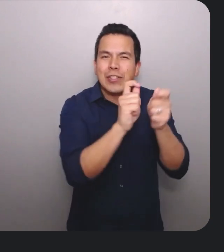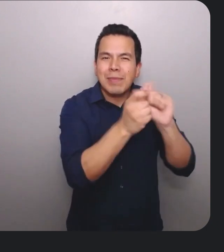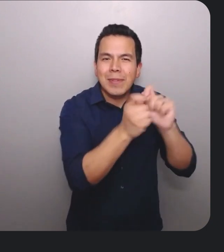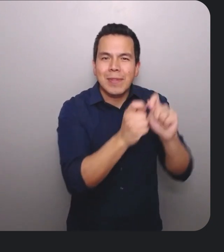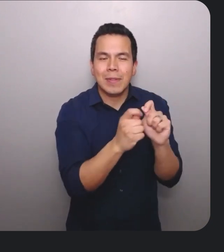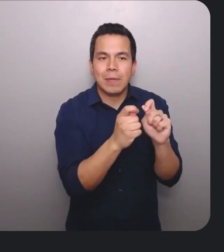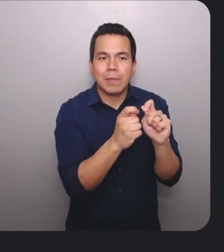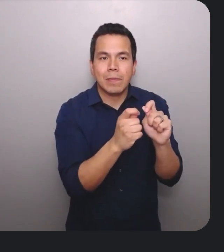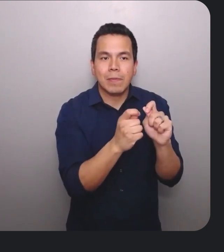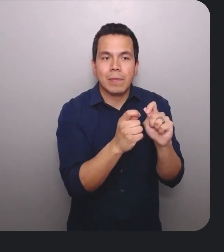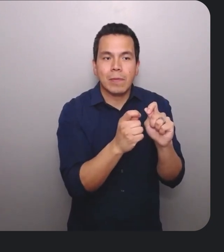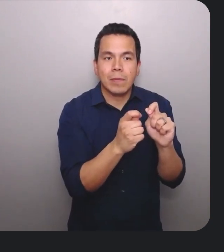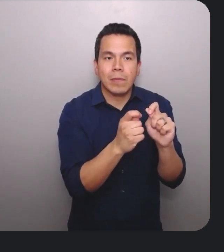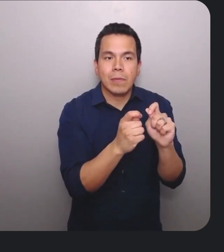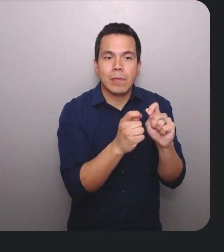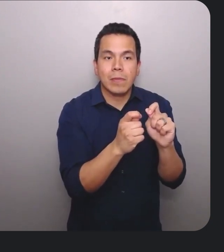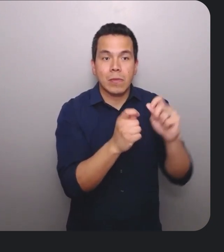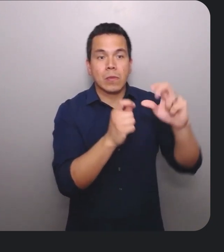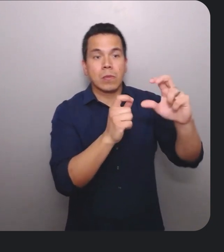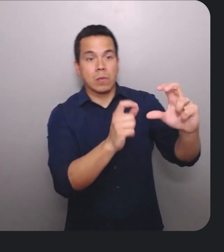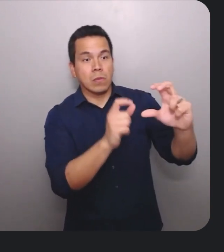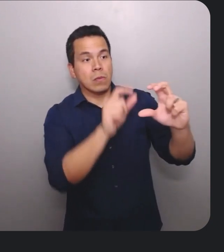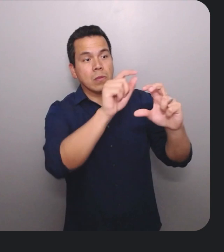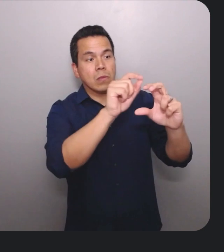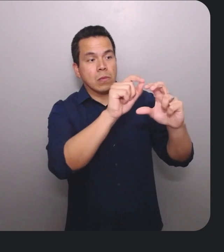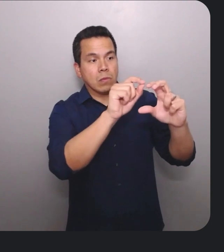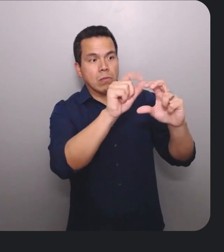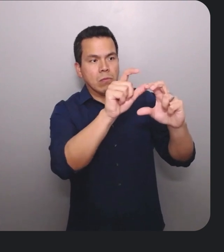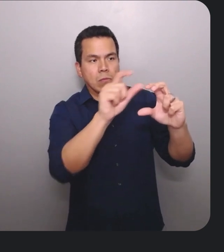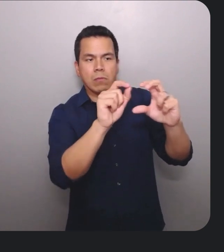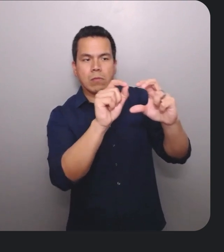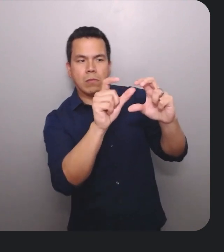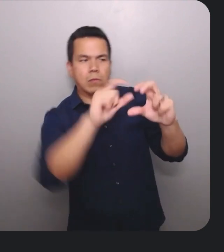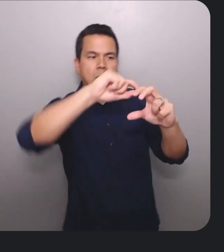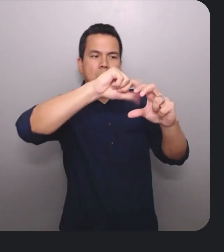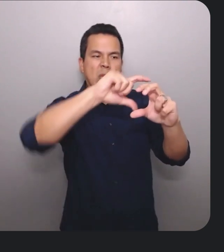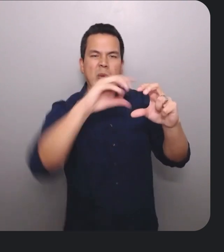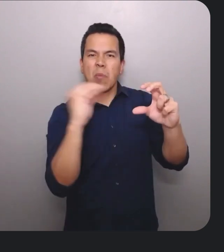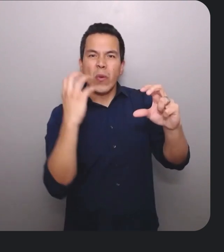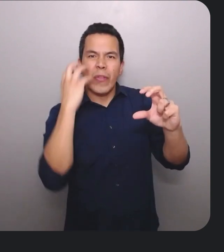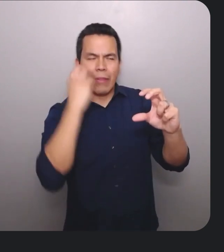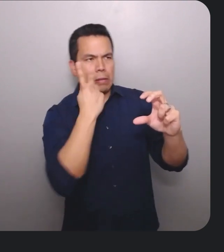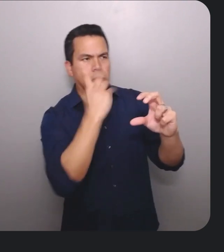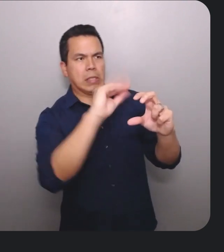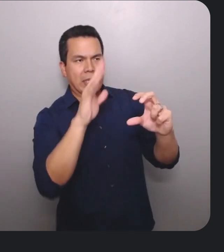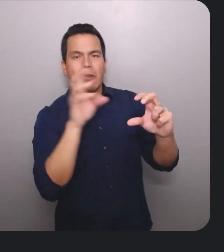In the version sketch, the selected portion is thicker than the unselected portion. So this thermostat is gaining an